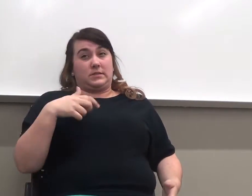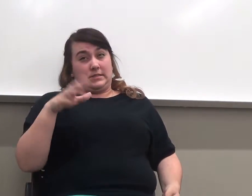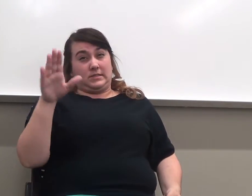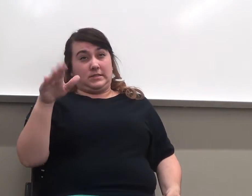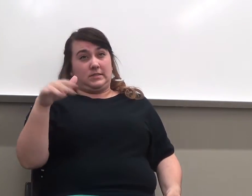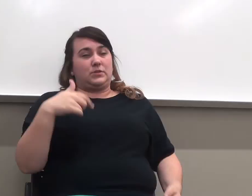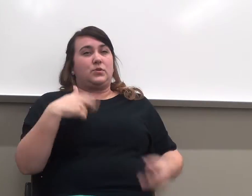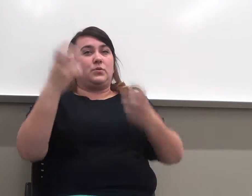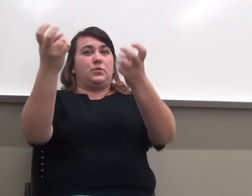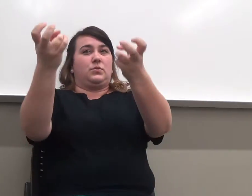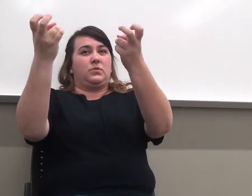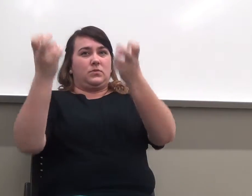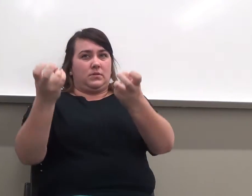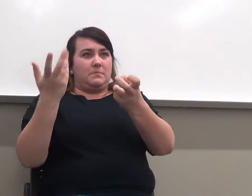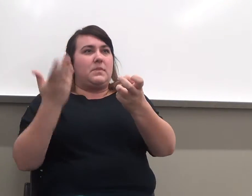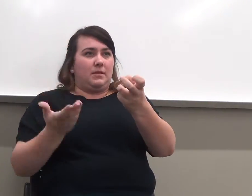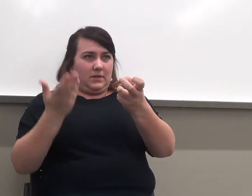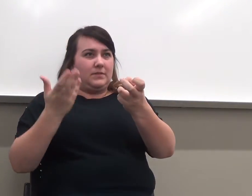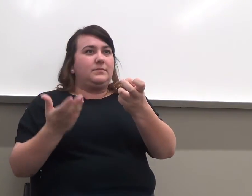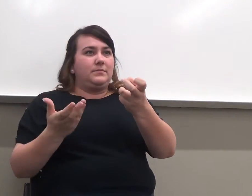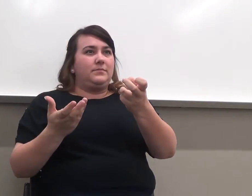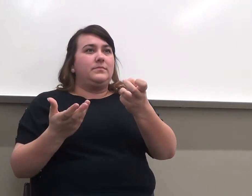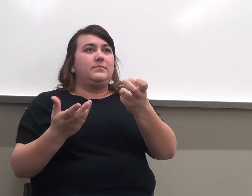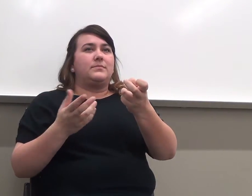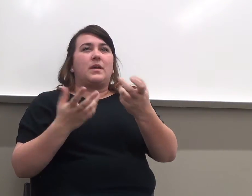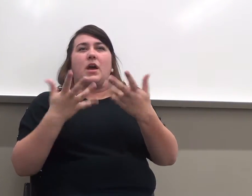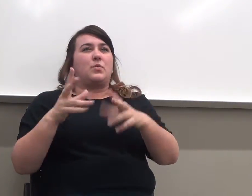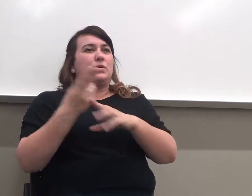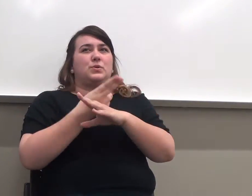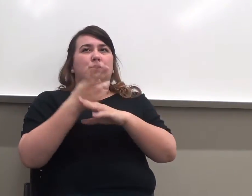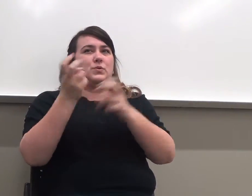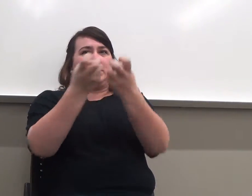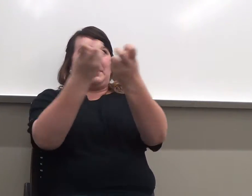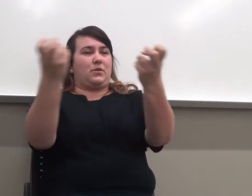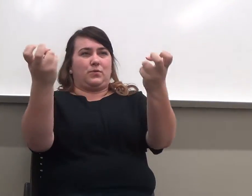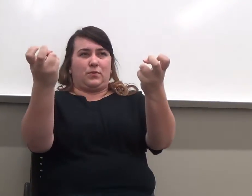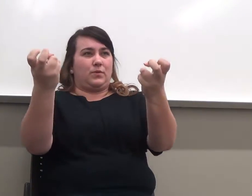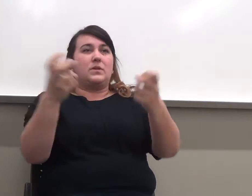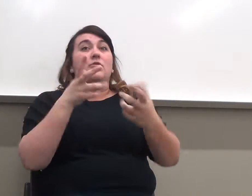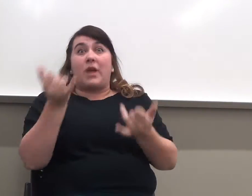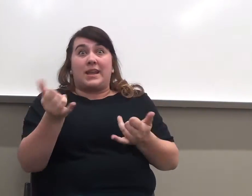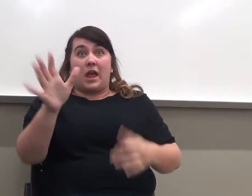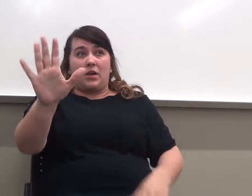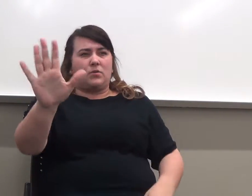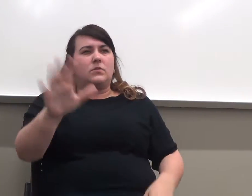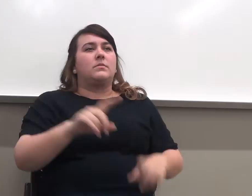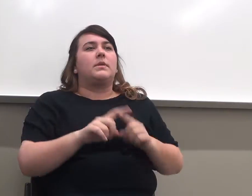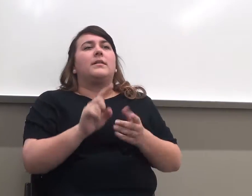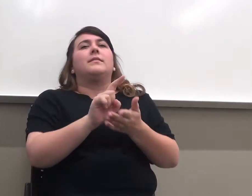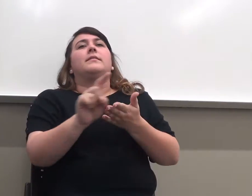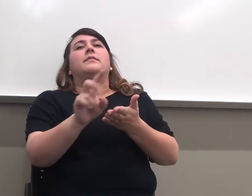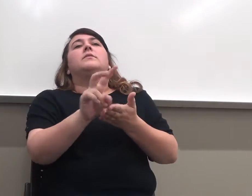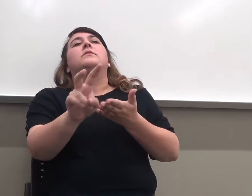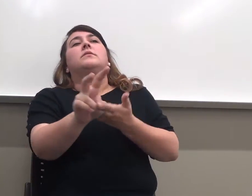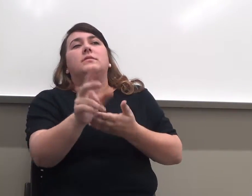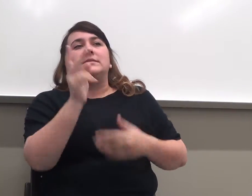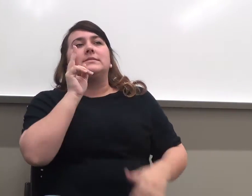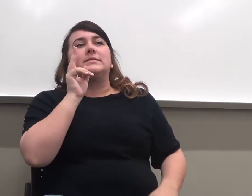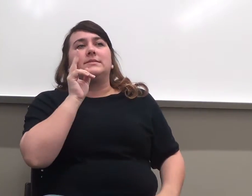move up here. I'm kind of going to not use that. You don't have to do it right now, because it may be that we don't have enough chairs.